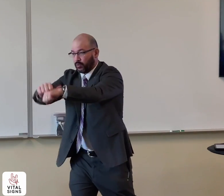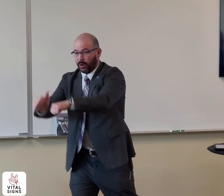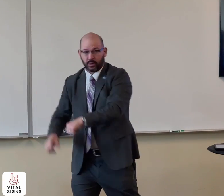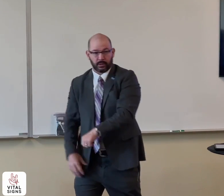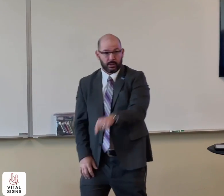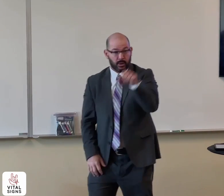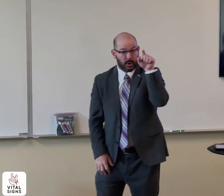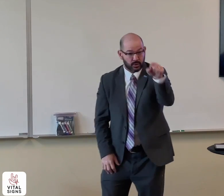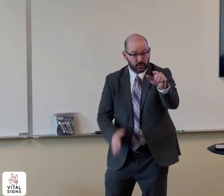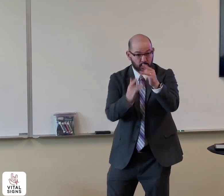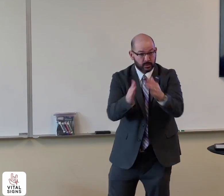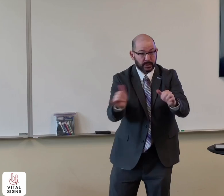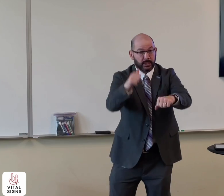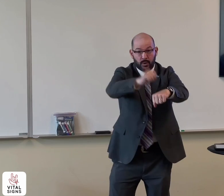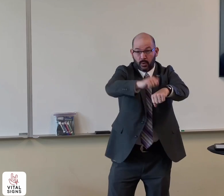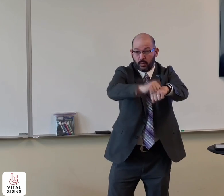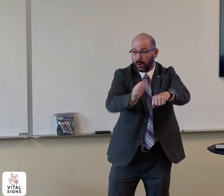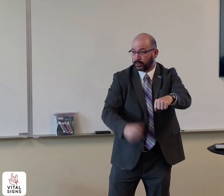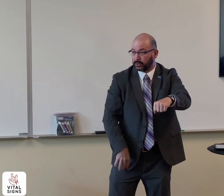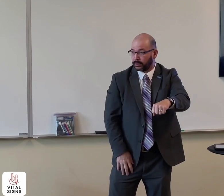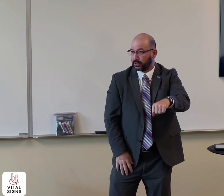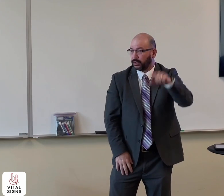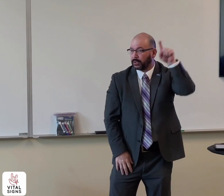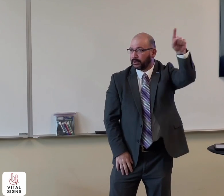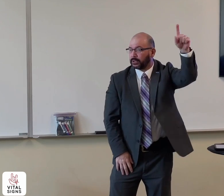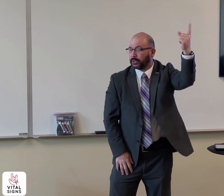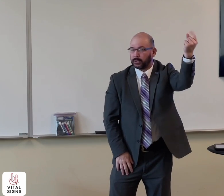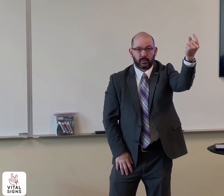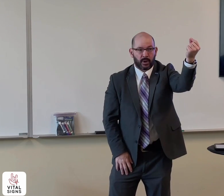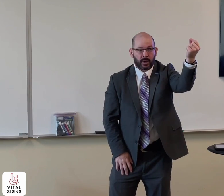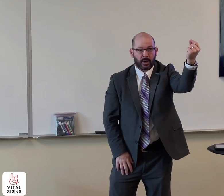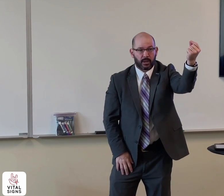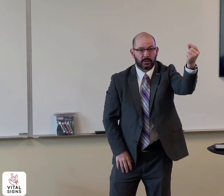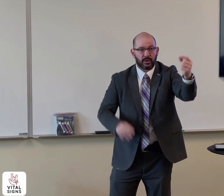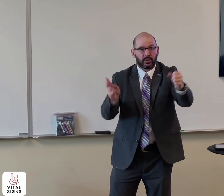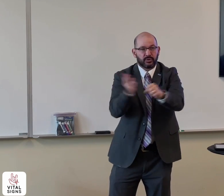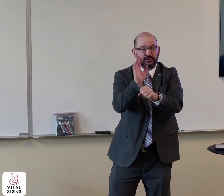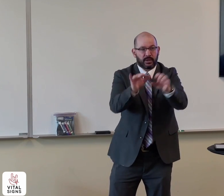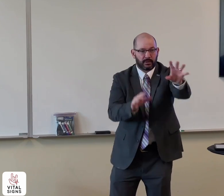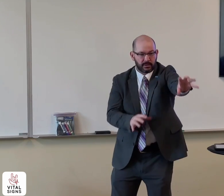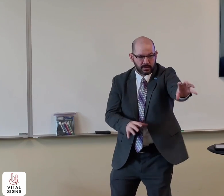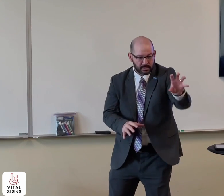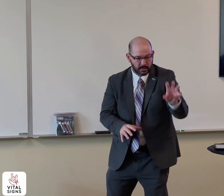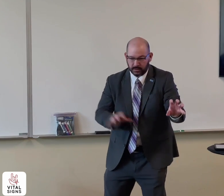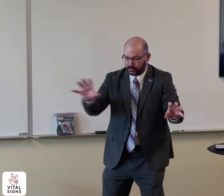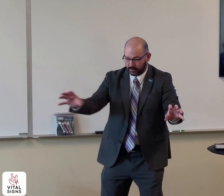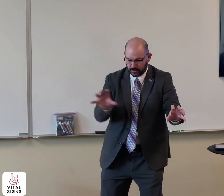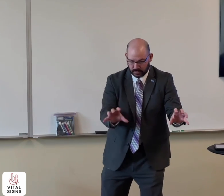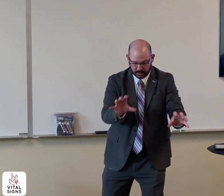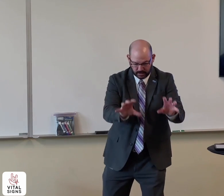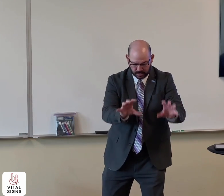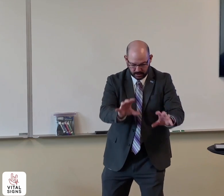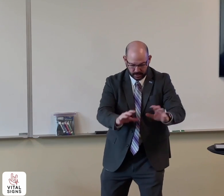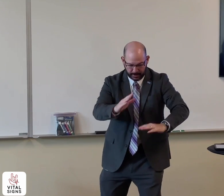are a stone you everybody every Christian is a stone and God